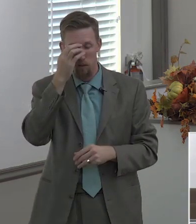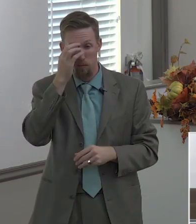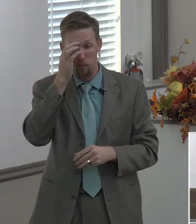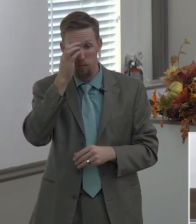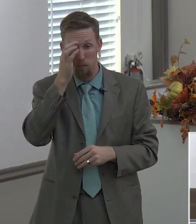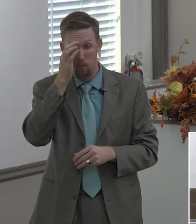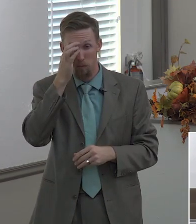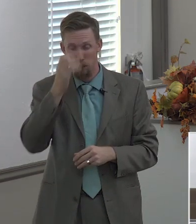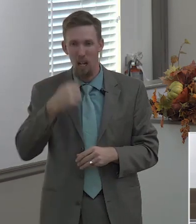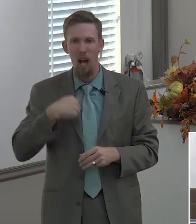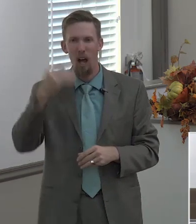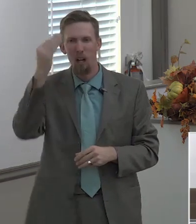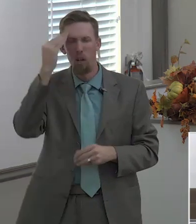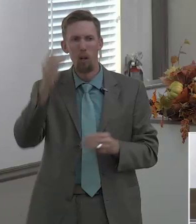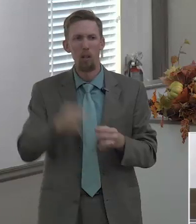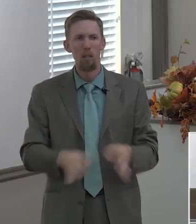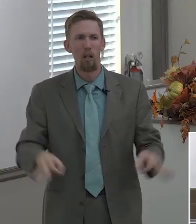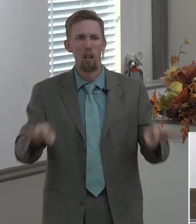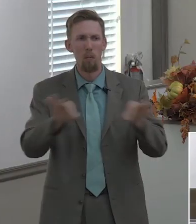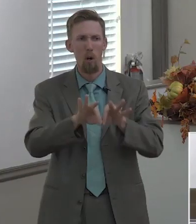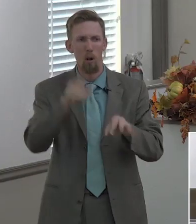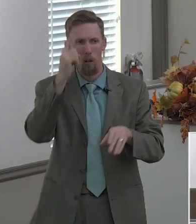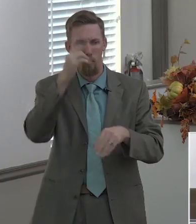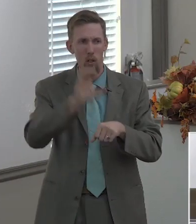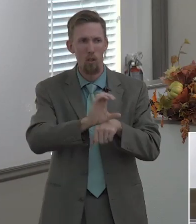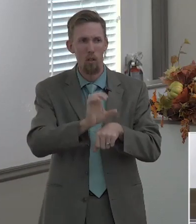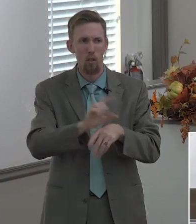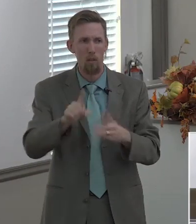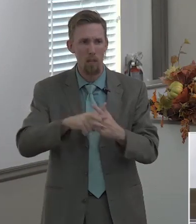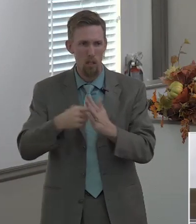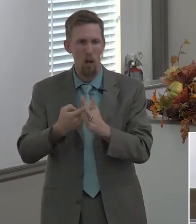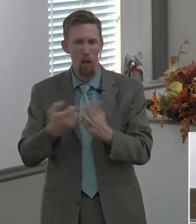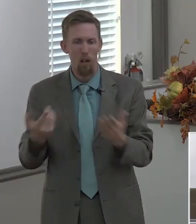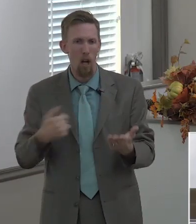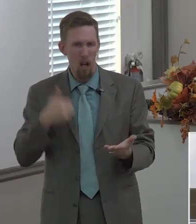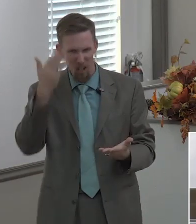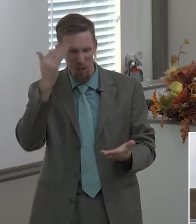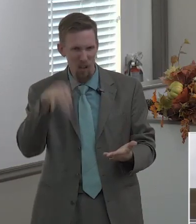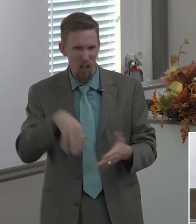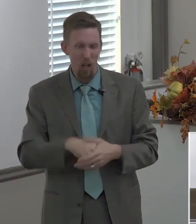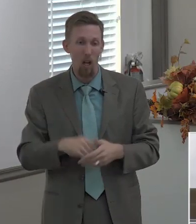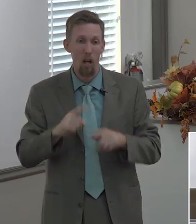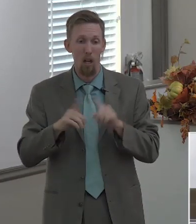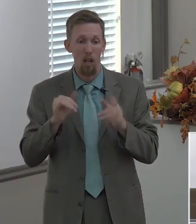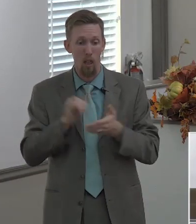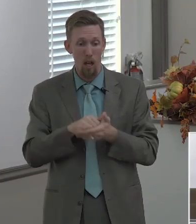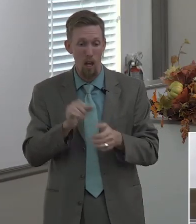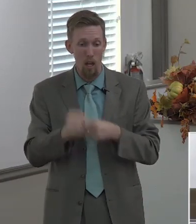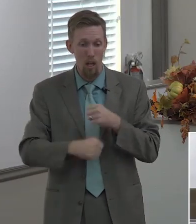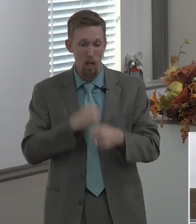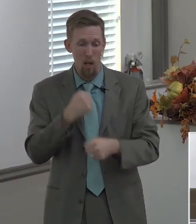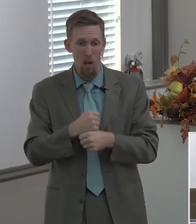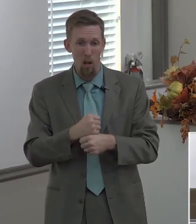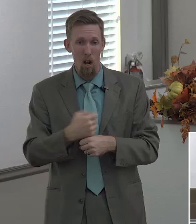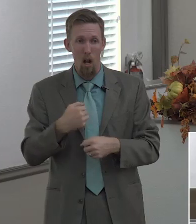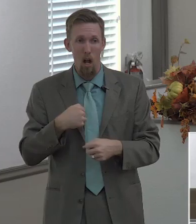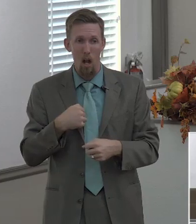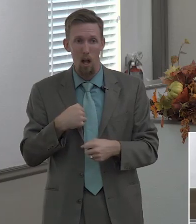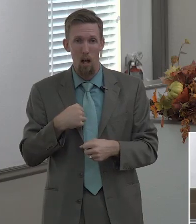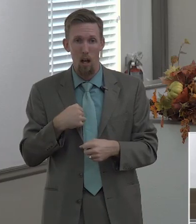and i knew it was important for churches to be started in fact that year that year as a pastor